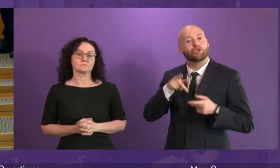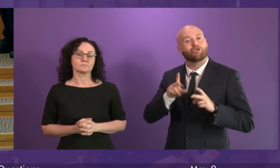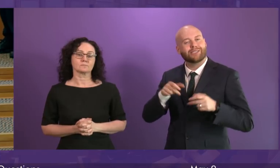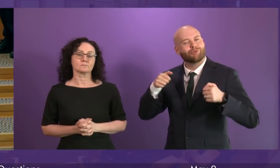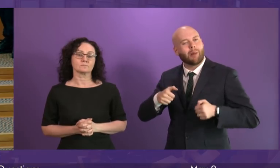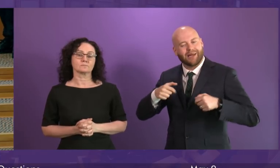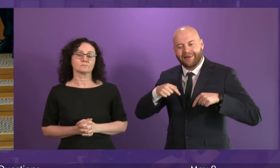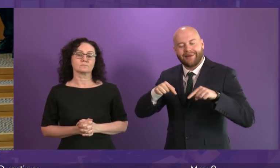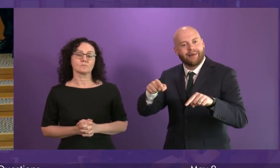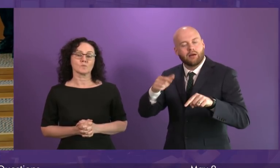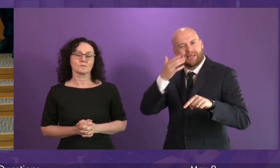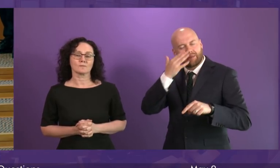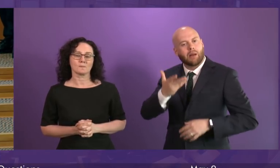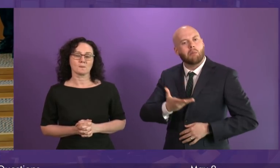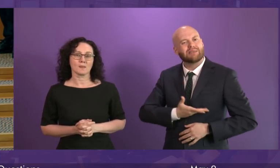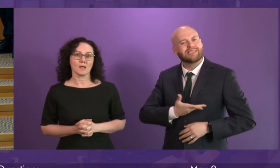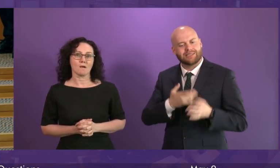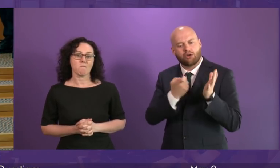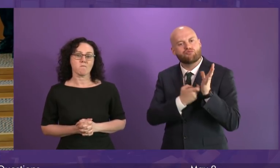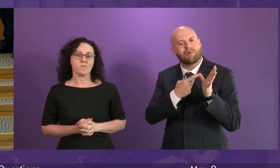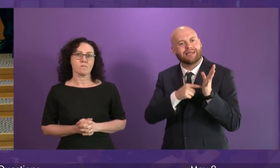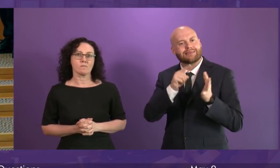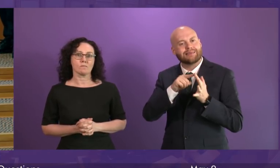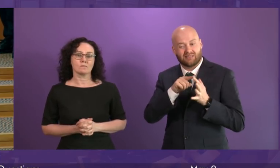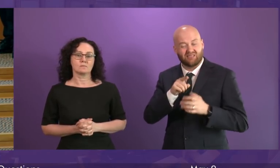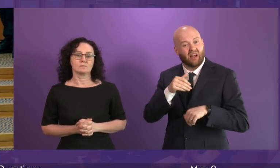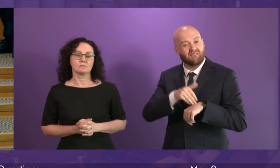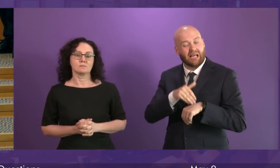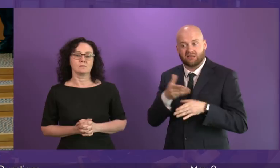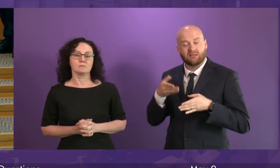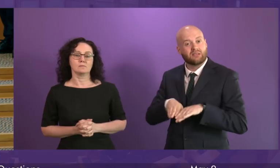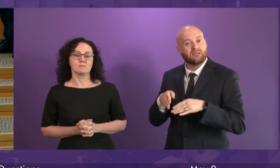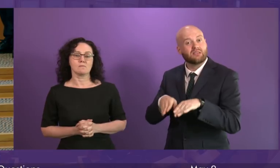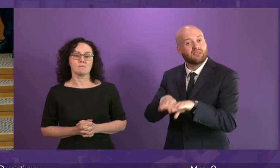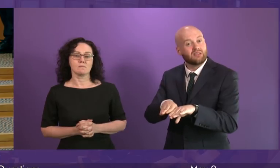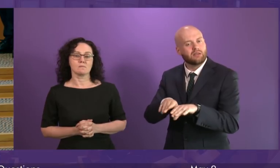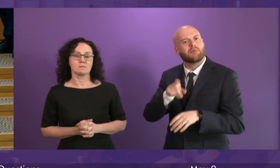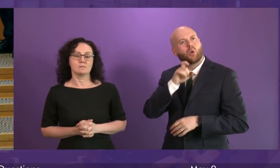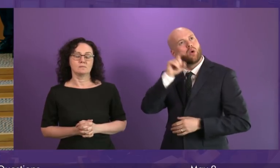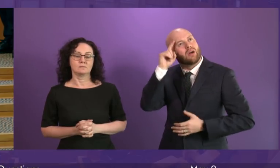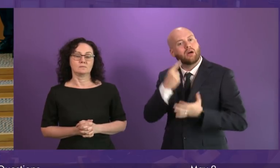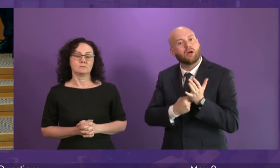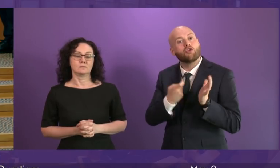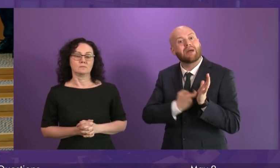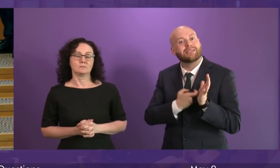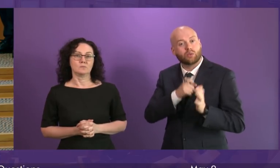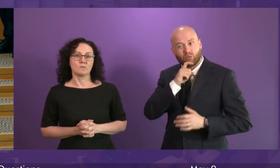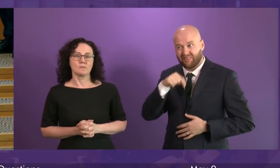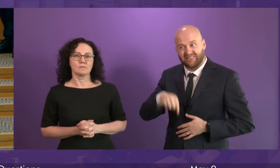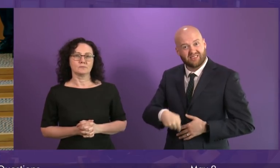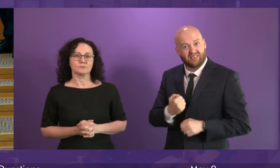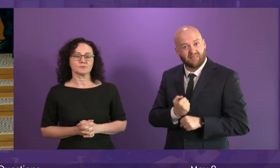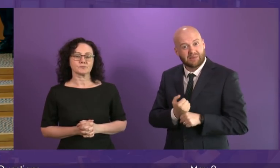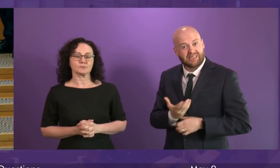crippling business rates, and in particular the large business supplement, which this Government is imposing on hard-working retailers? Some business